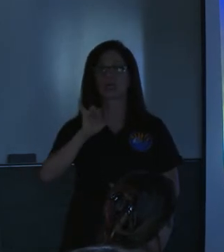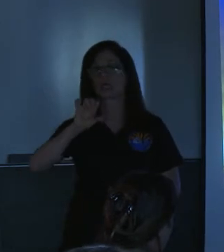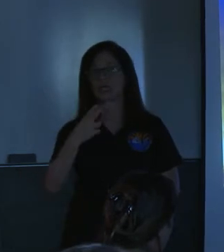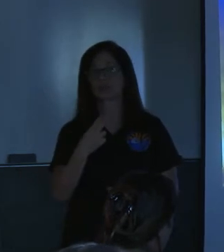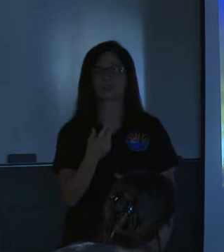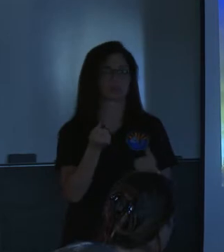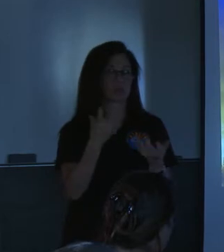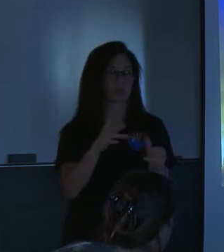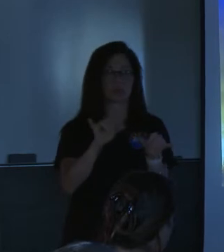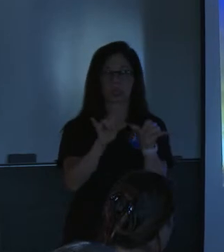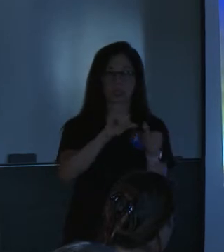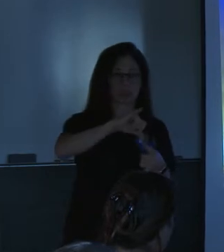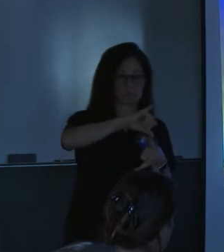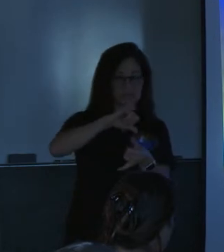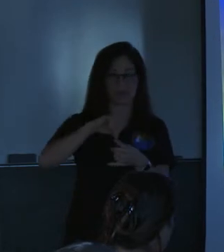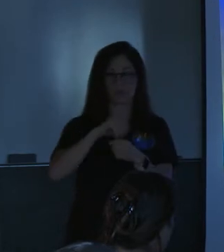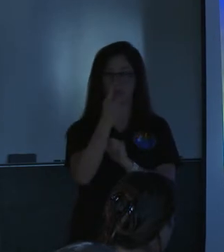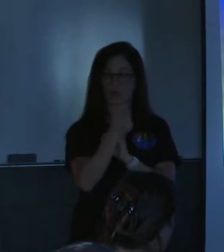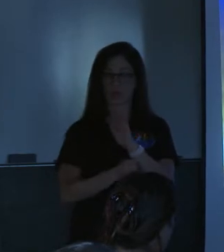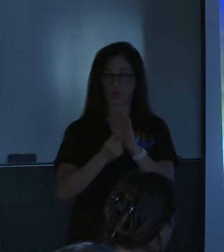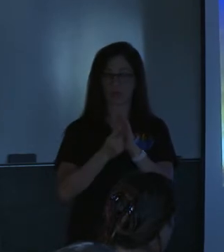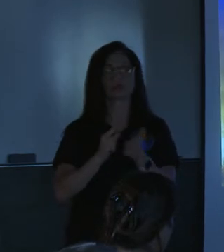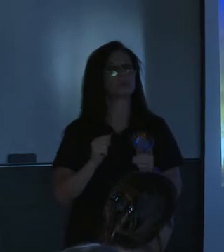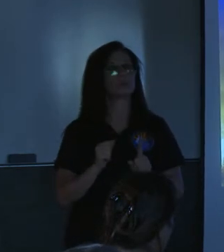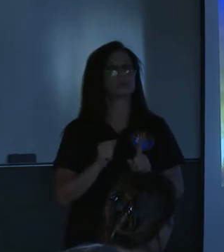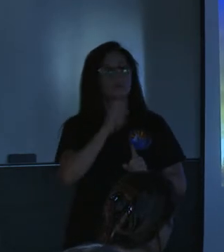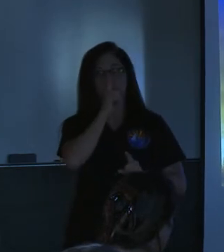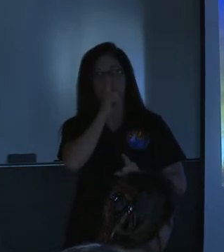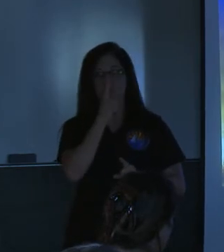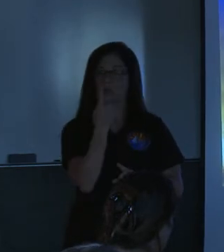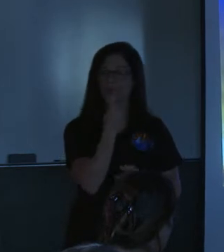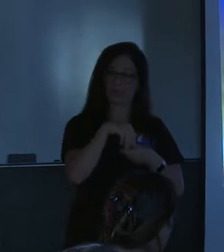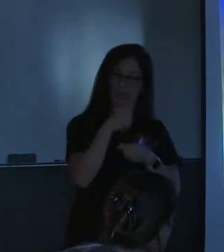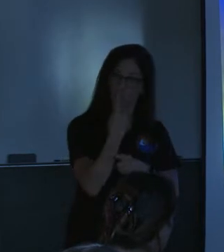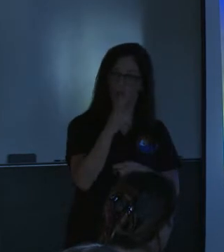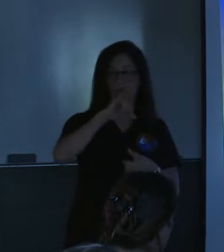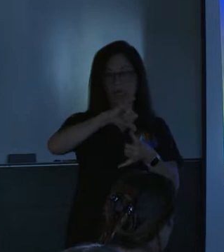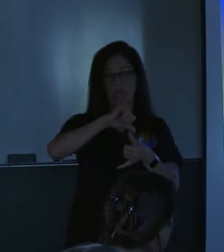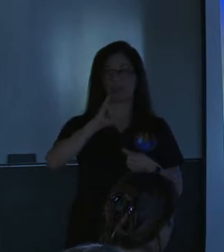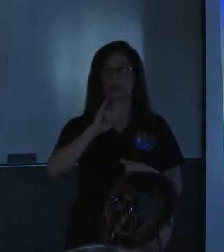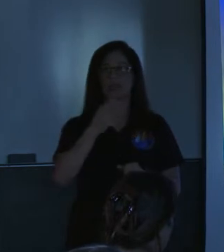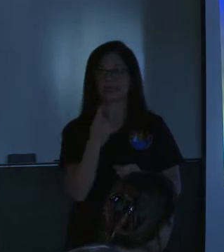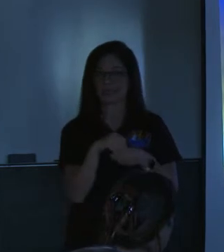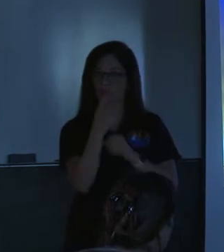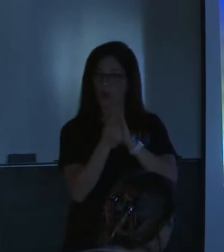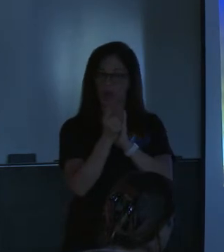multiple gauges in one hour i'm sorry at at one gauge in one hour next bullet